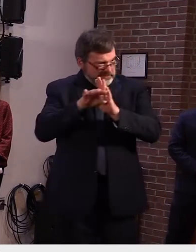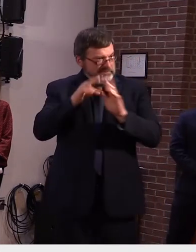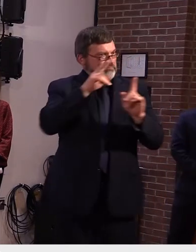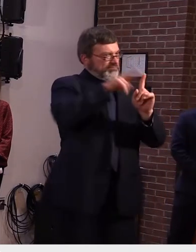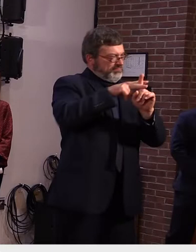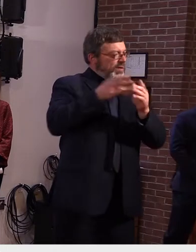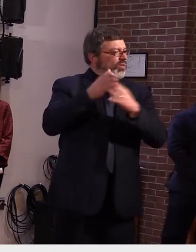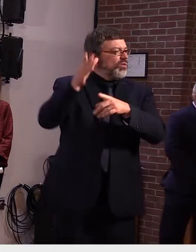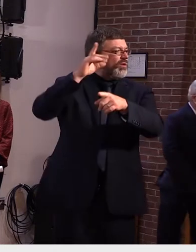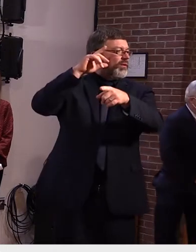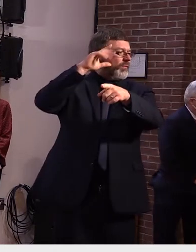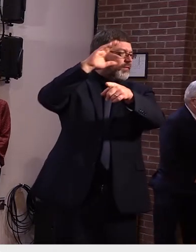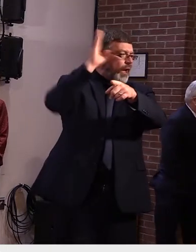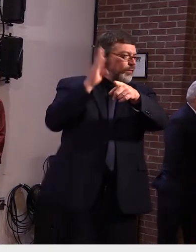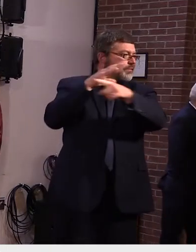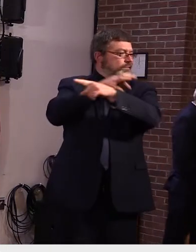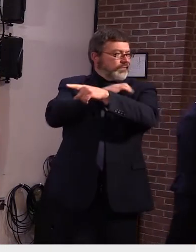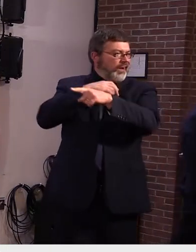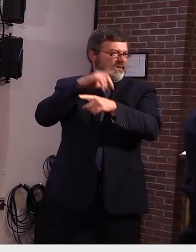point